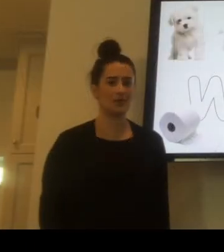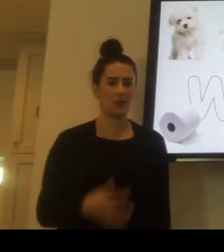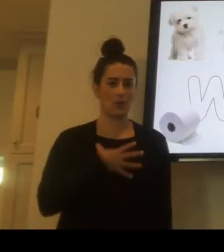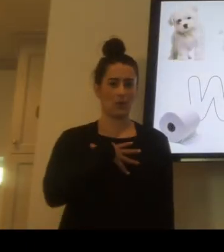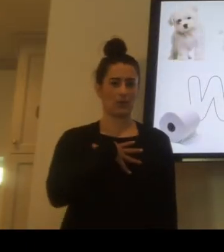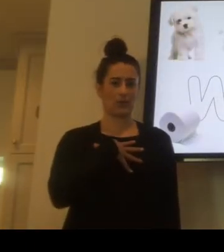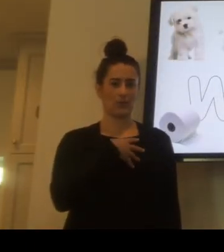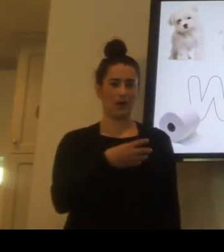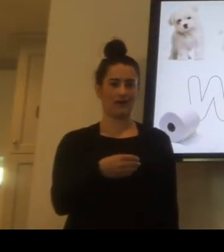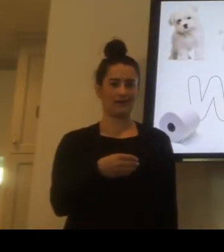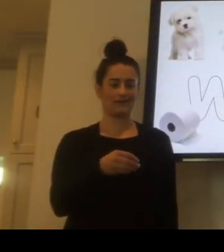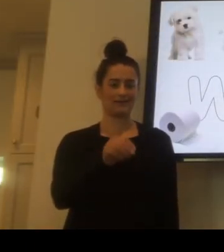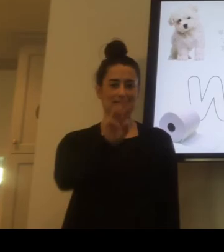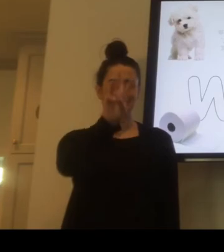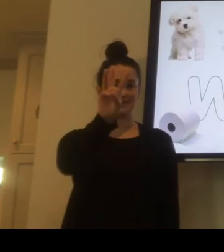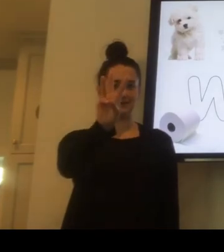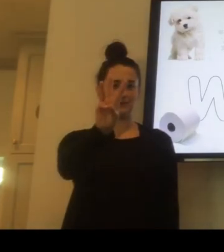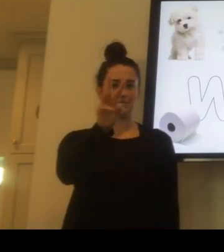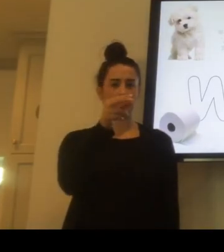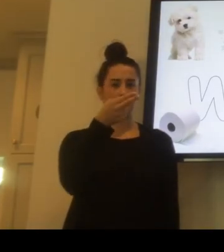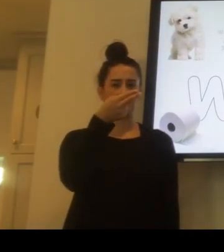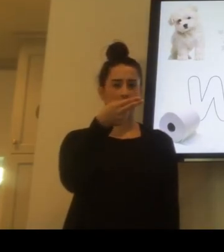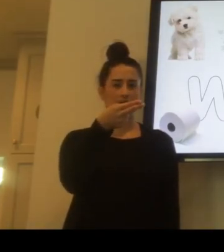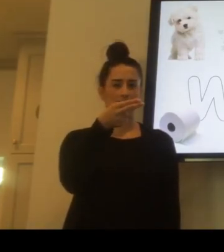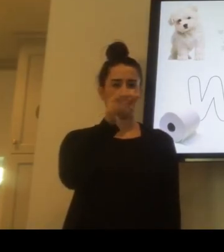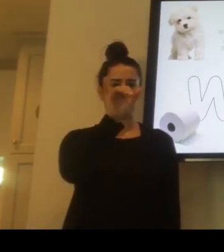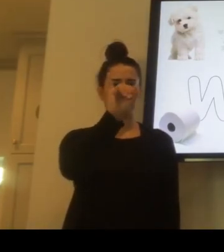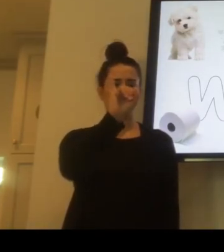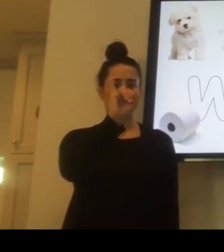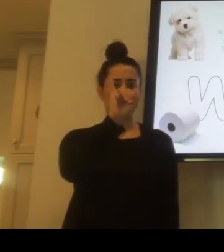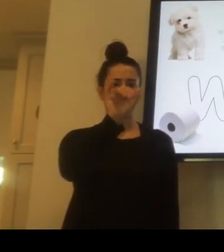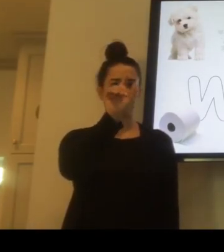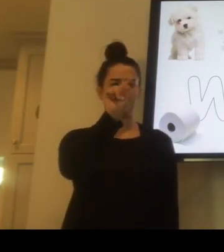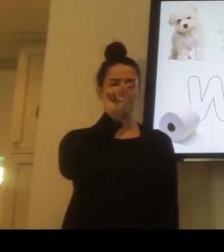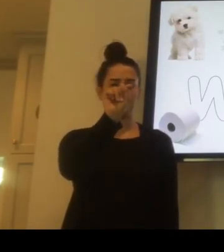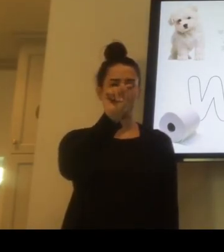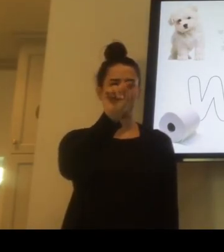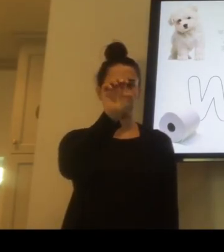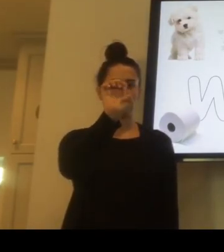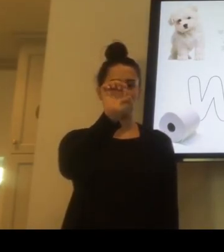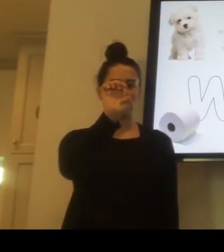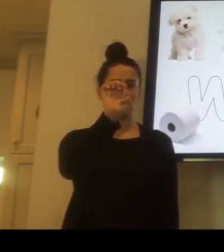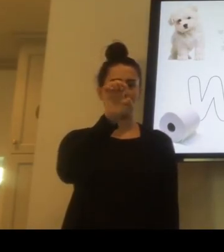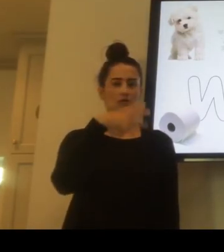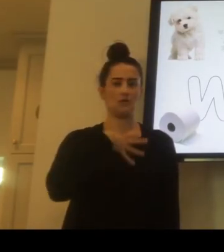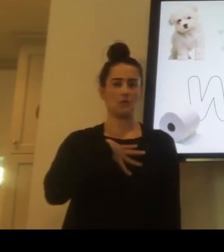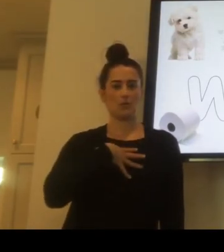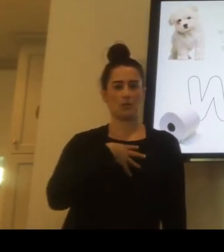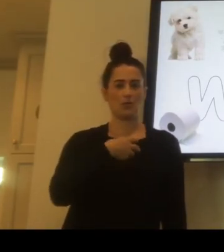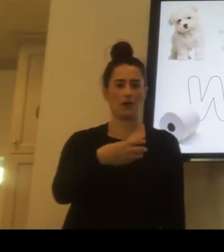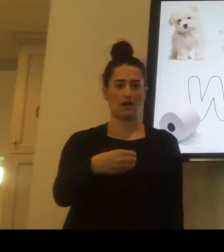White. W-H-I-T-E. White.